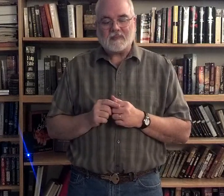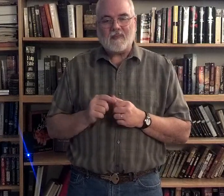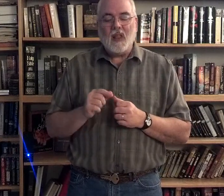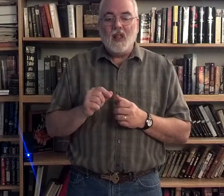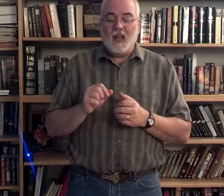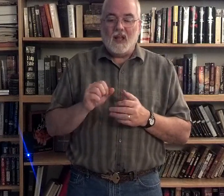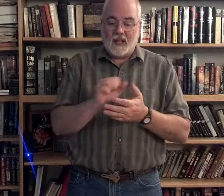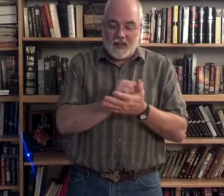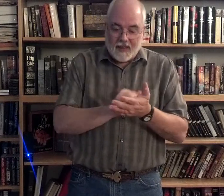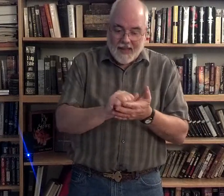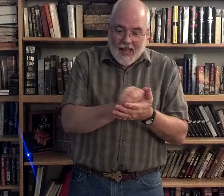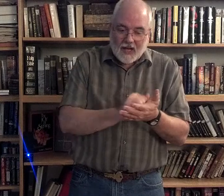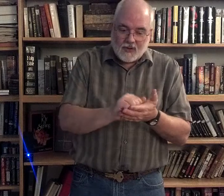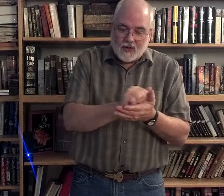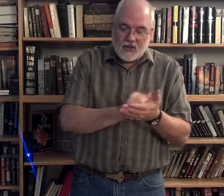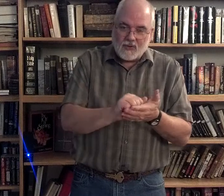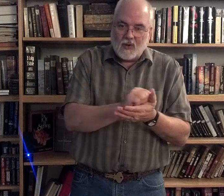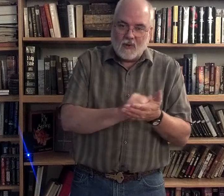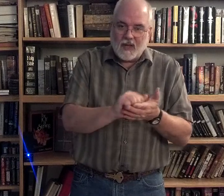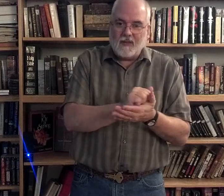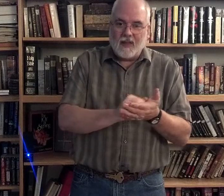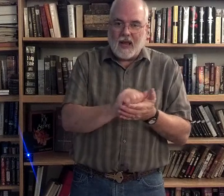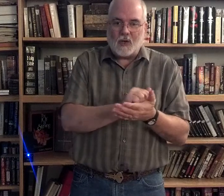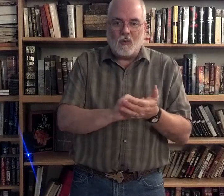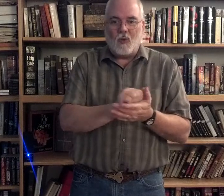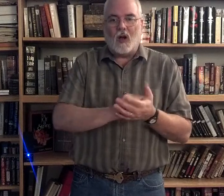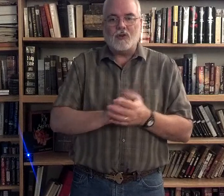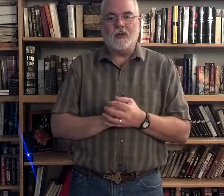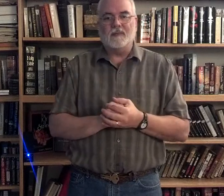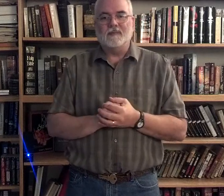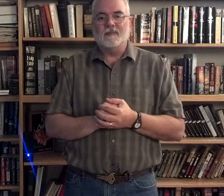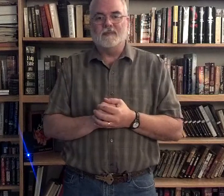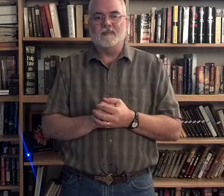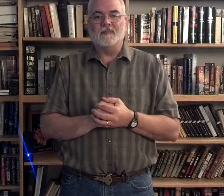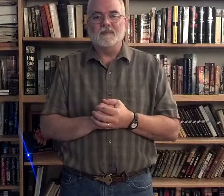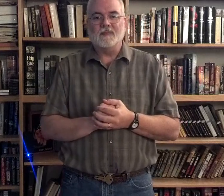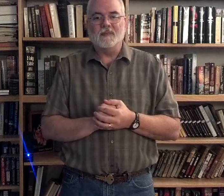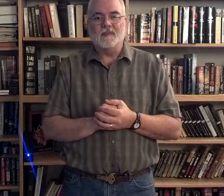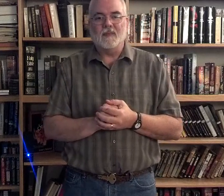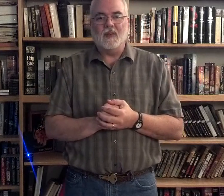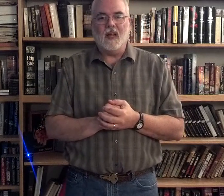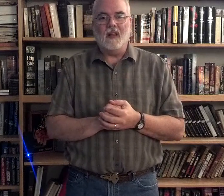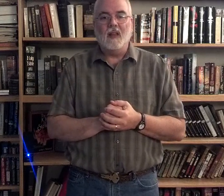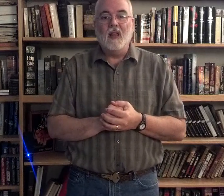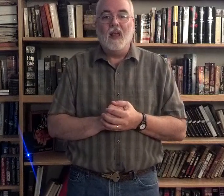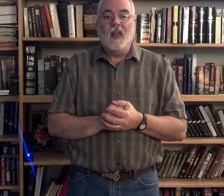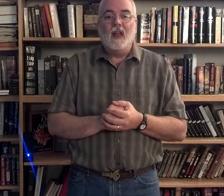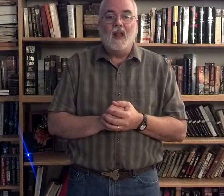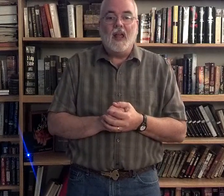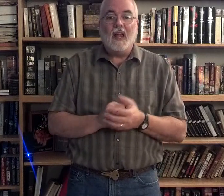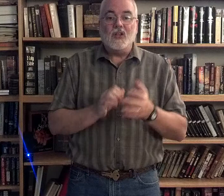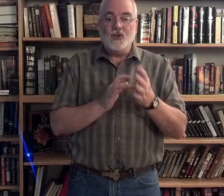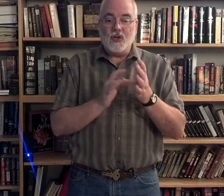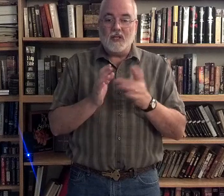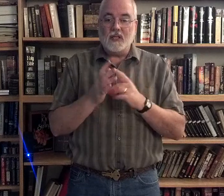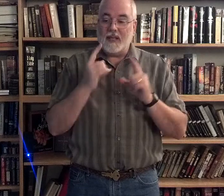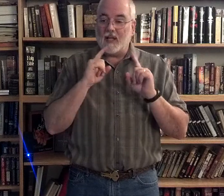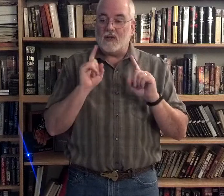And the action is shown in the actual washing. Okay? Jesus answered,